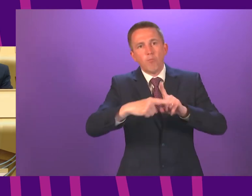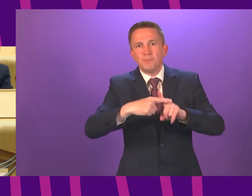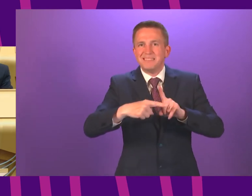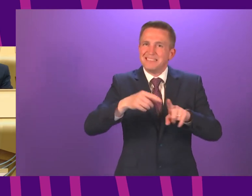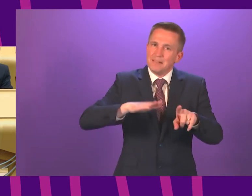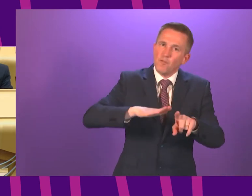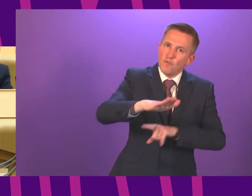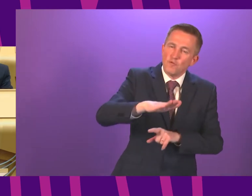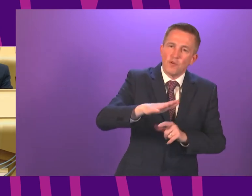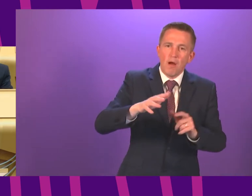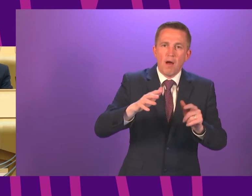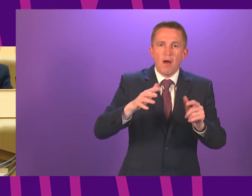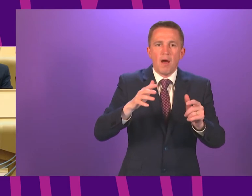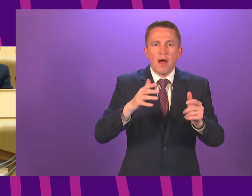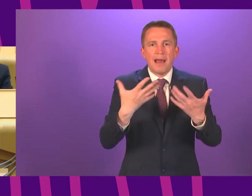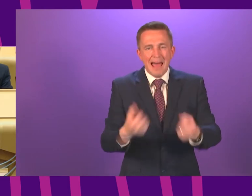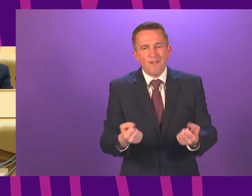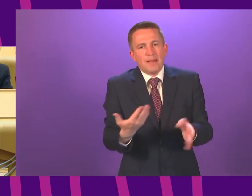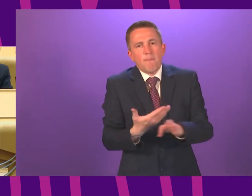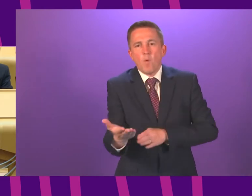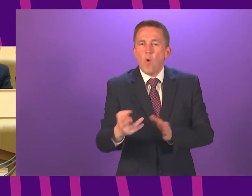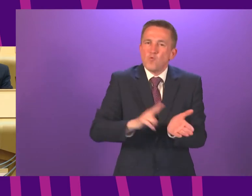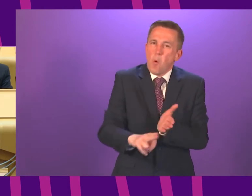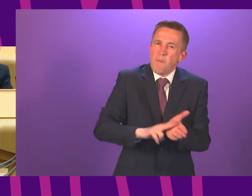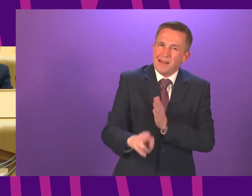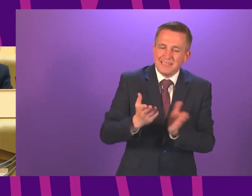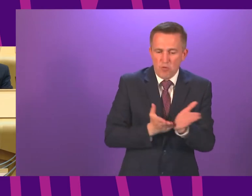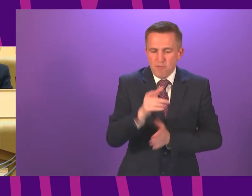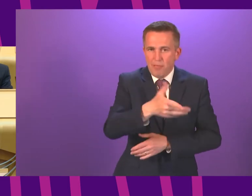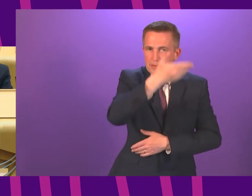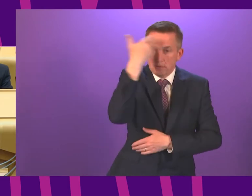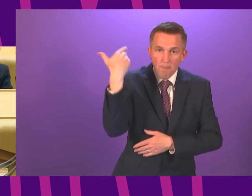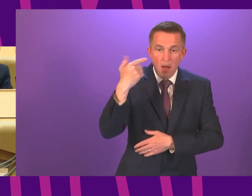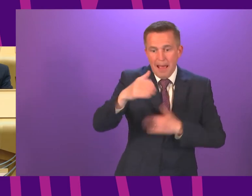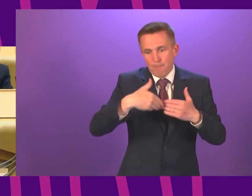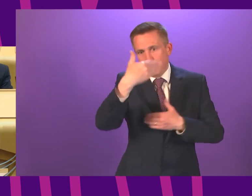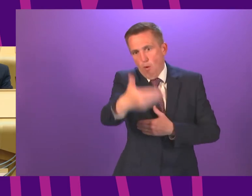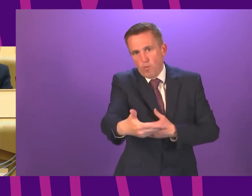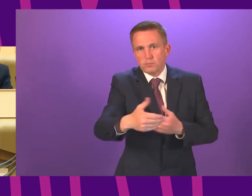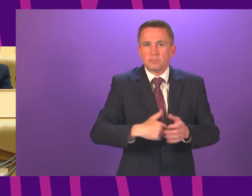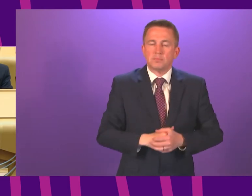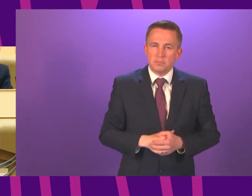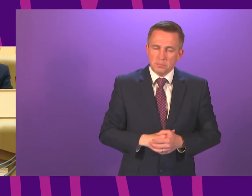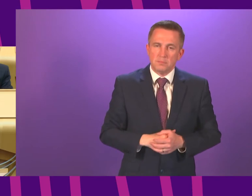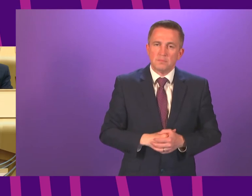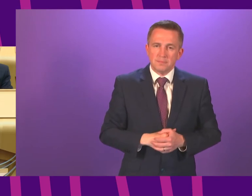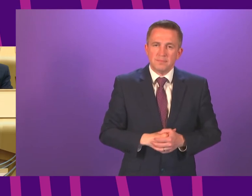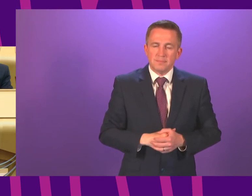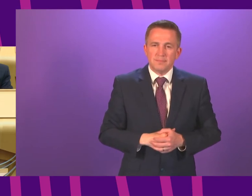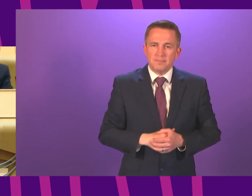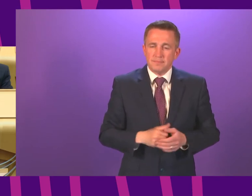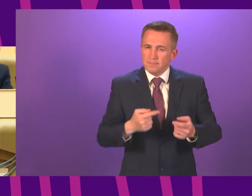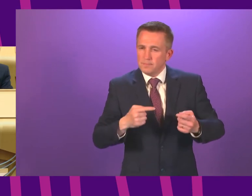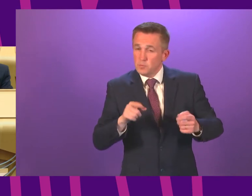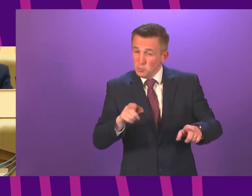optimistic, about our chances of much more normality over this summer and beyond. Indeed, in the days ahead and while it might still